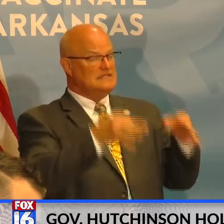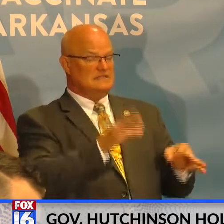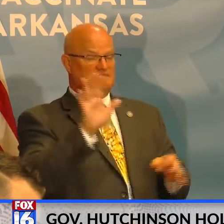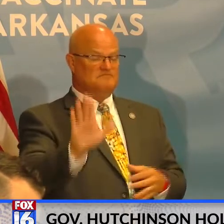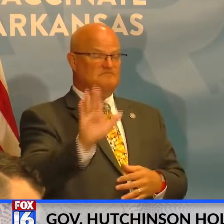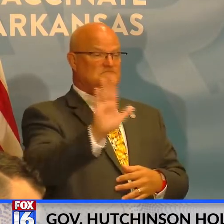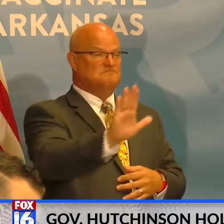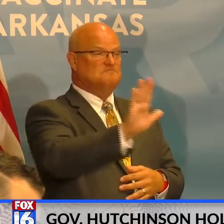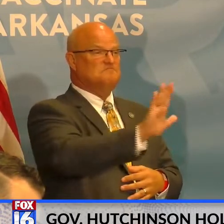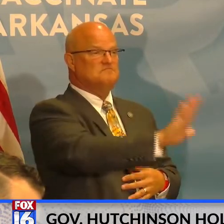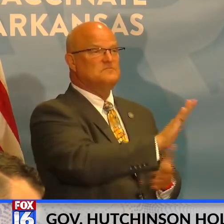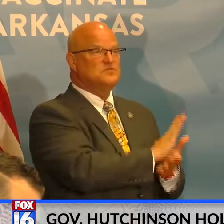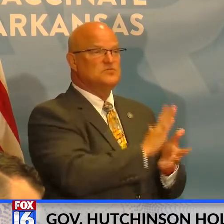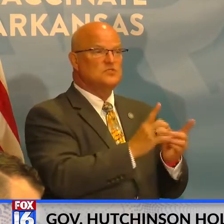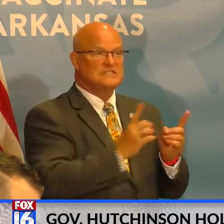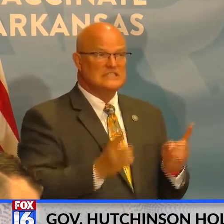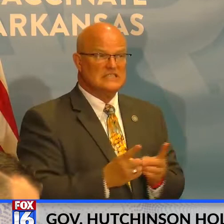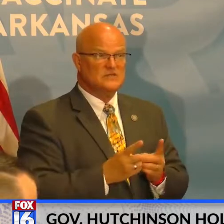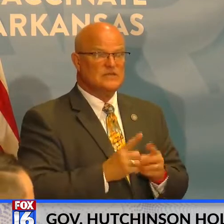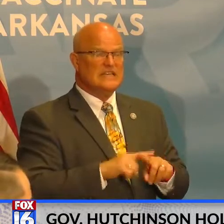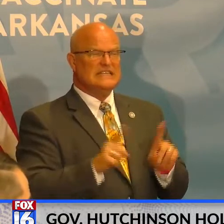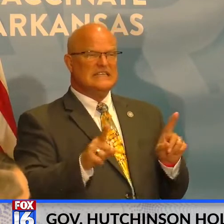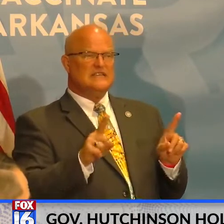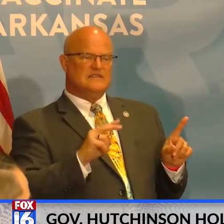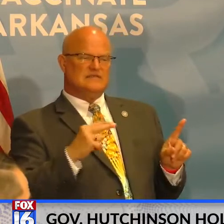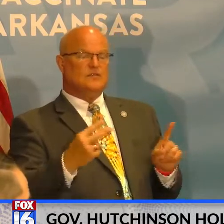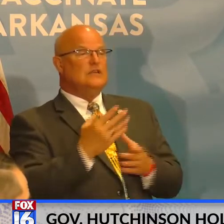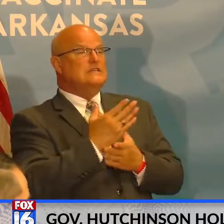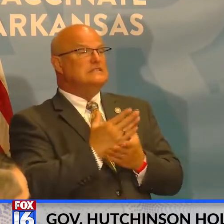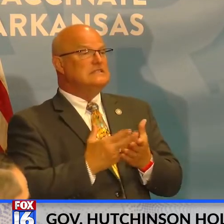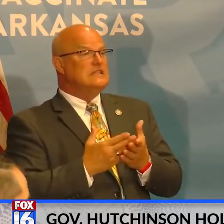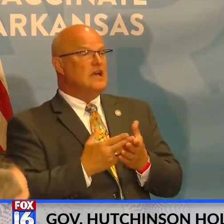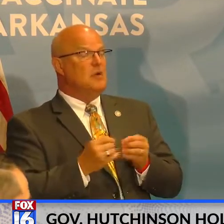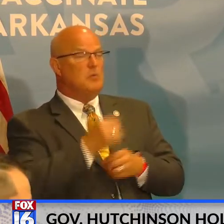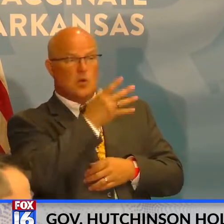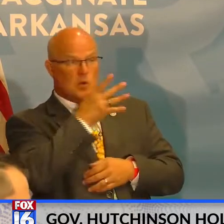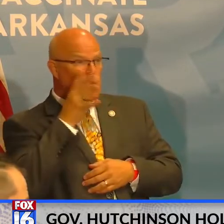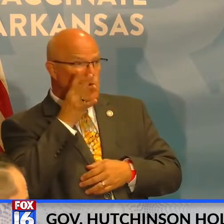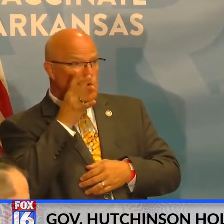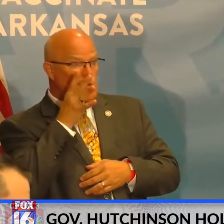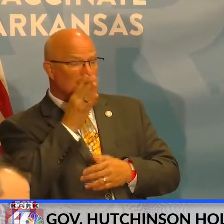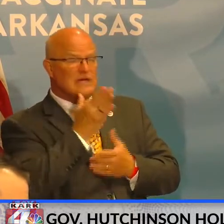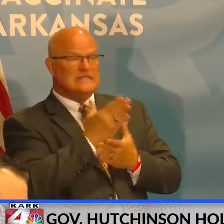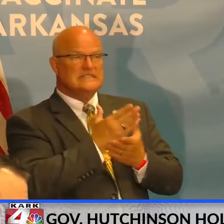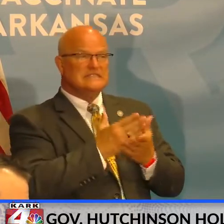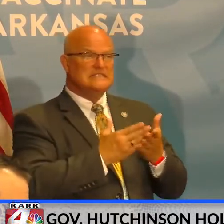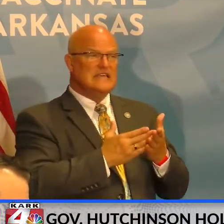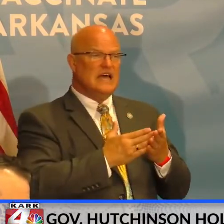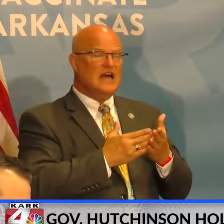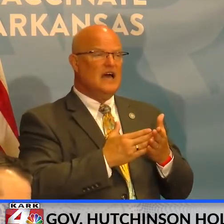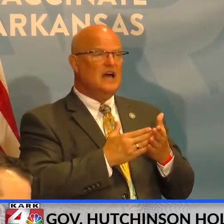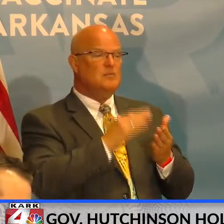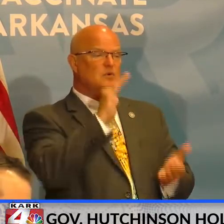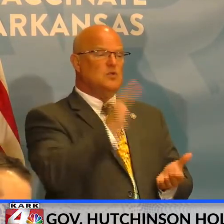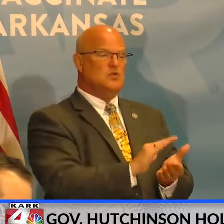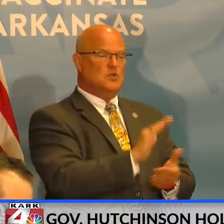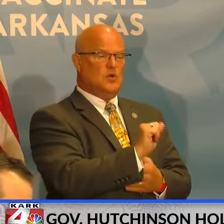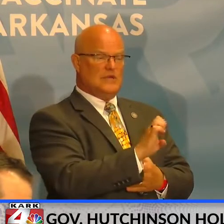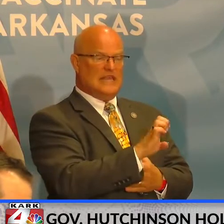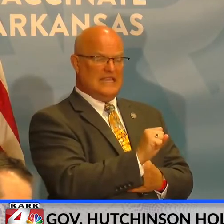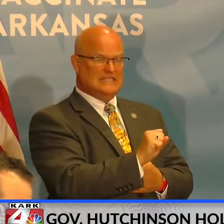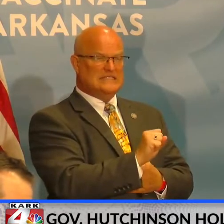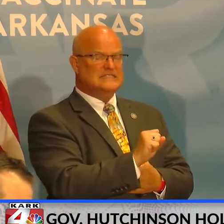and every school districts is in a different position, some more rural, uh, some with low cases. And so